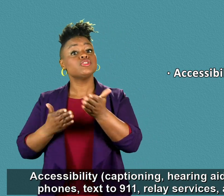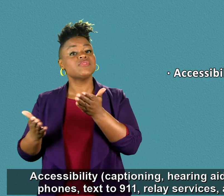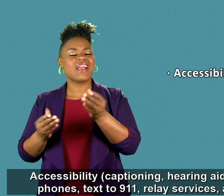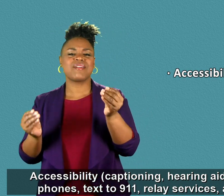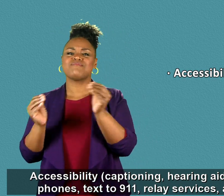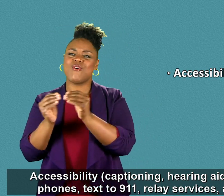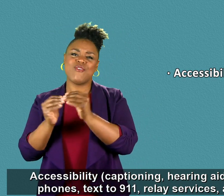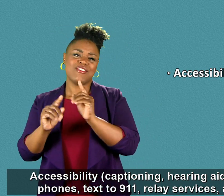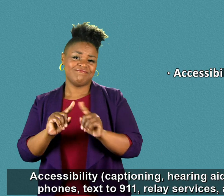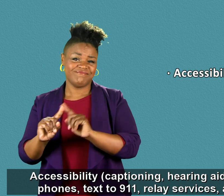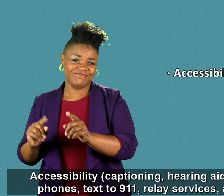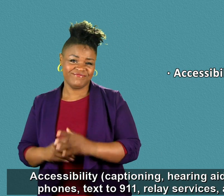services, and more.